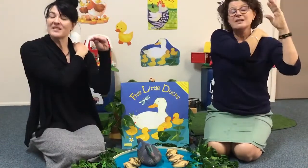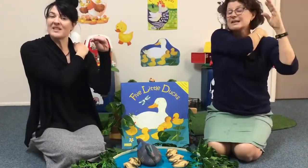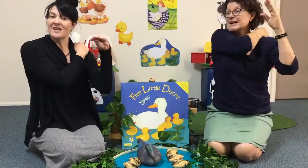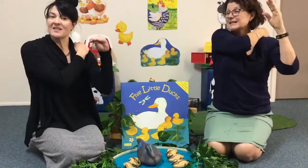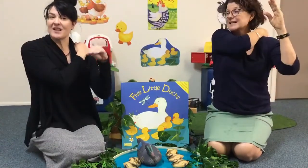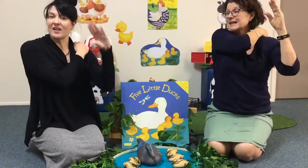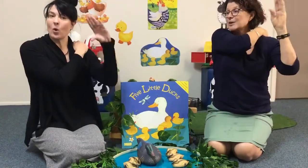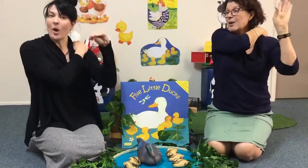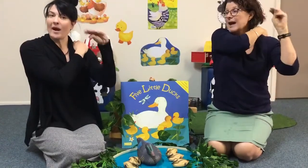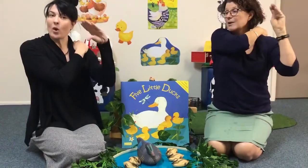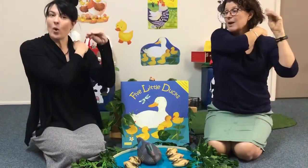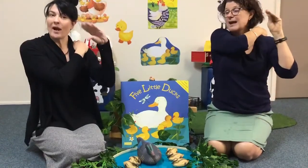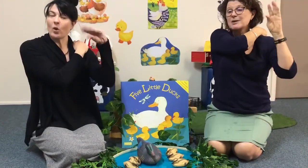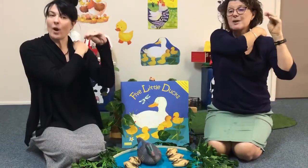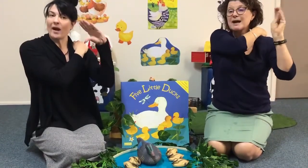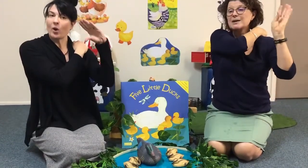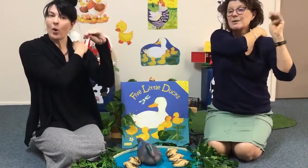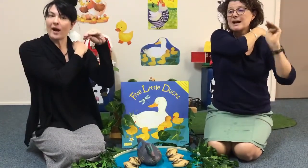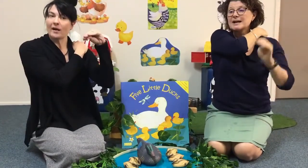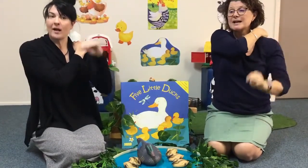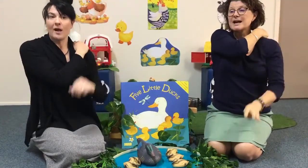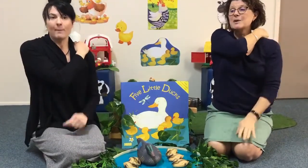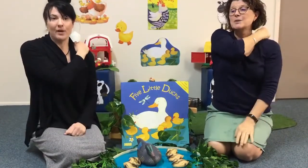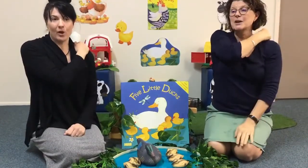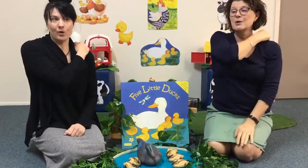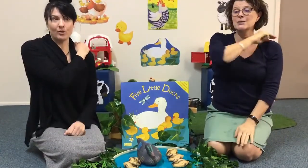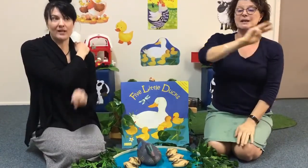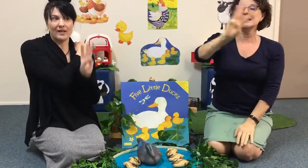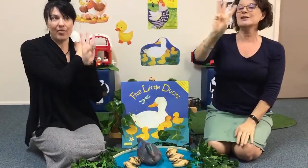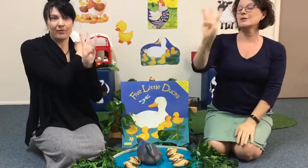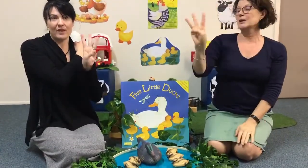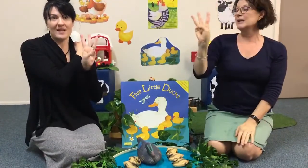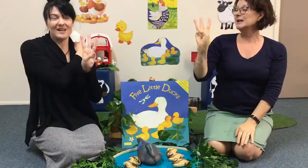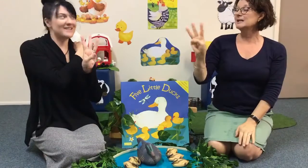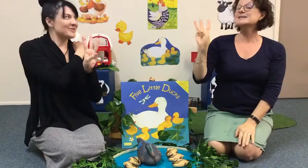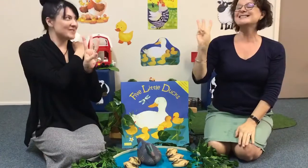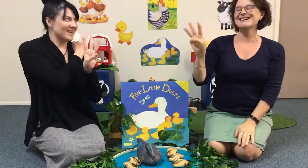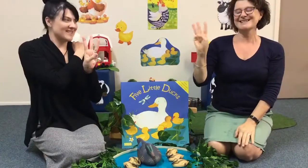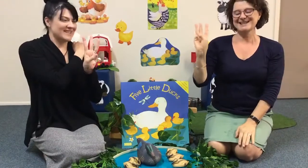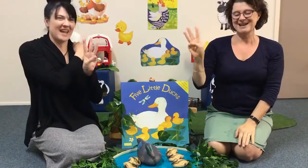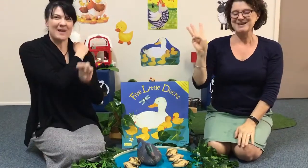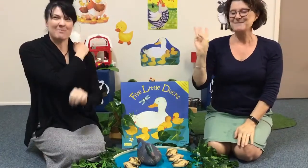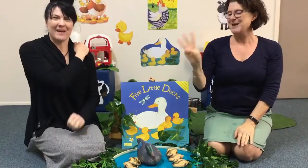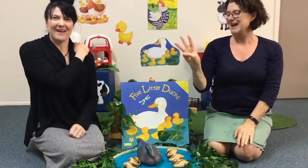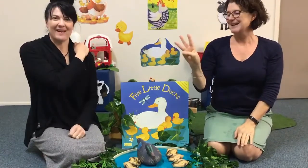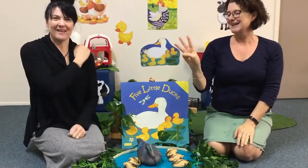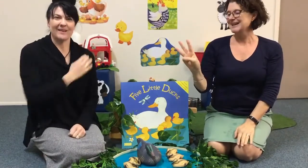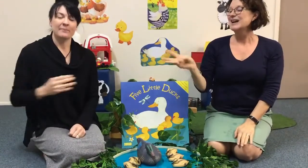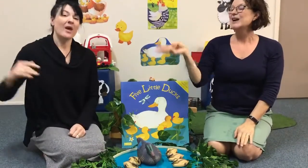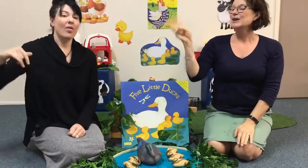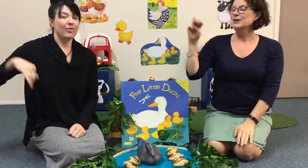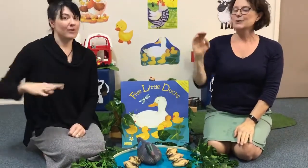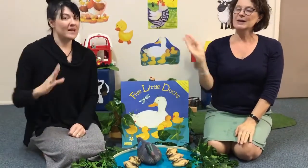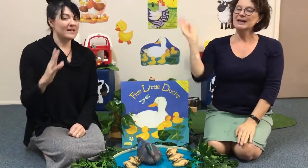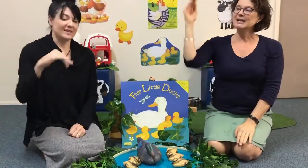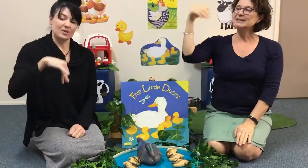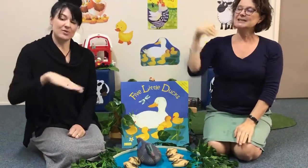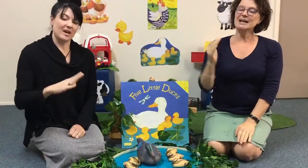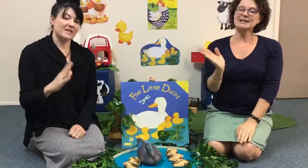Duck said quack, quack, quack, quack But only three little ducks came back Three Little Ducks